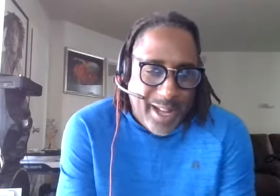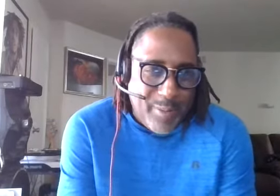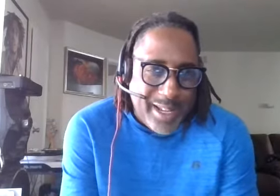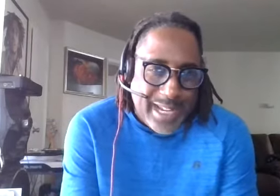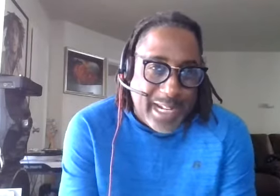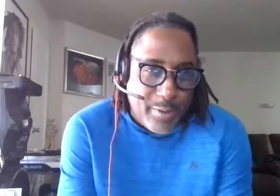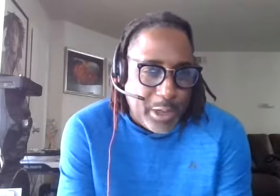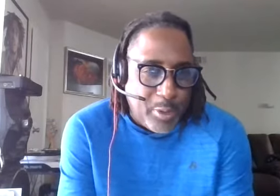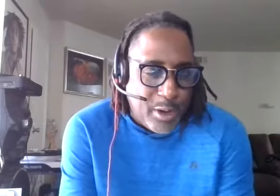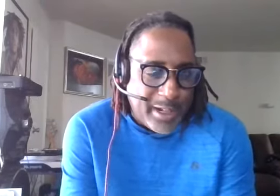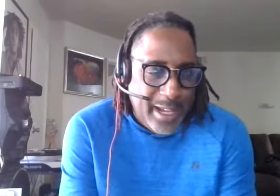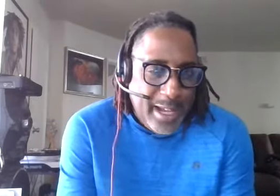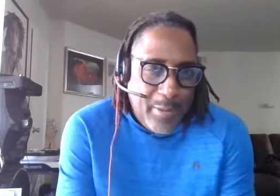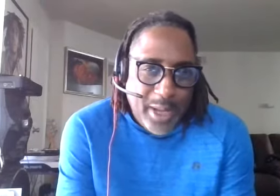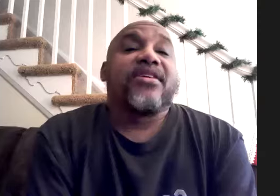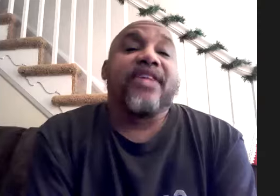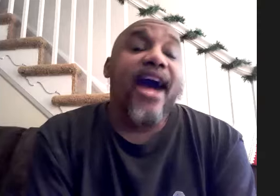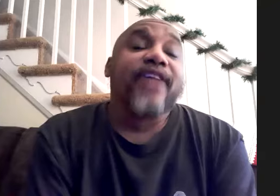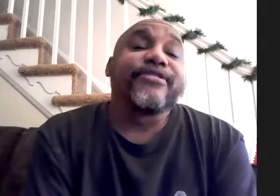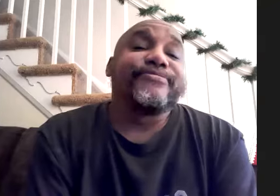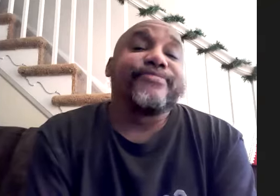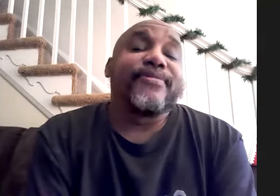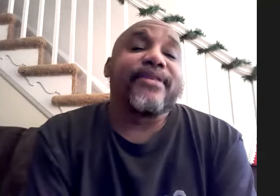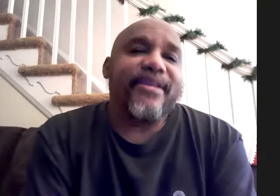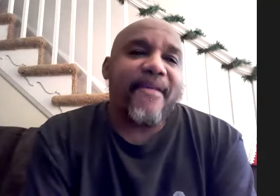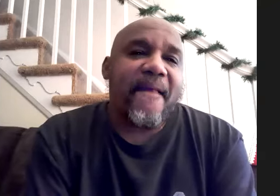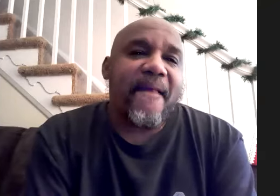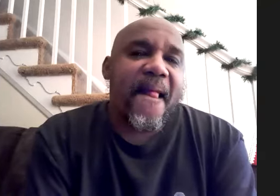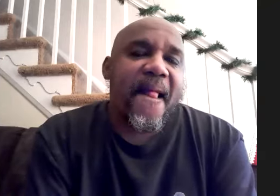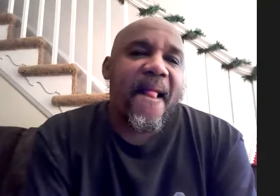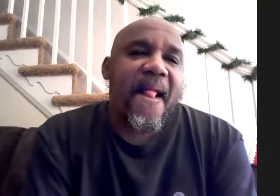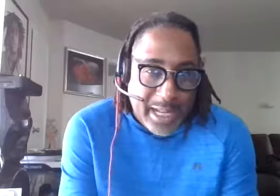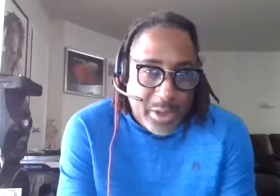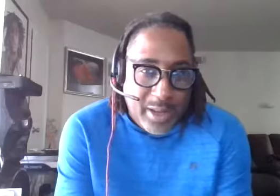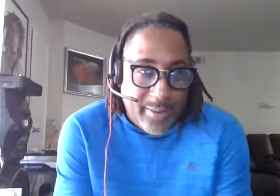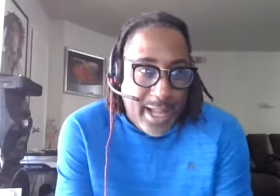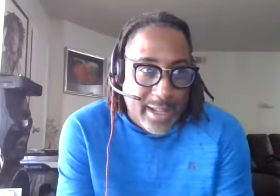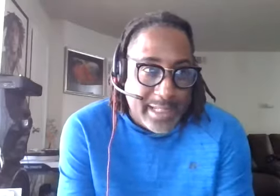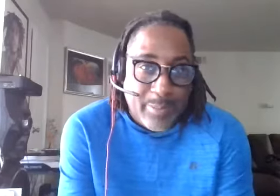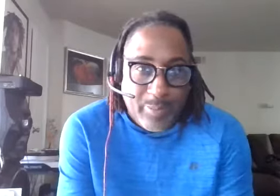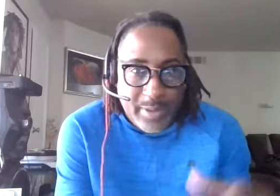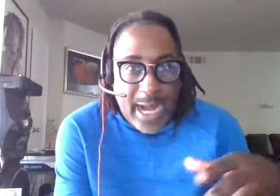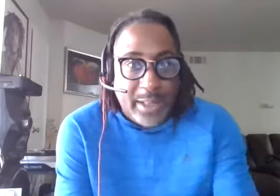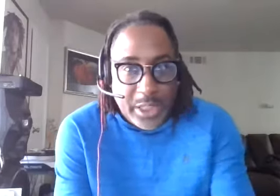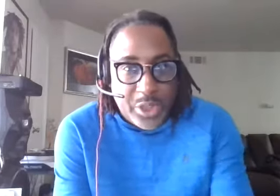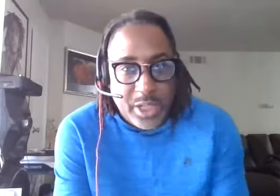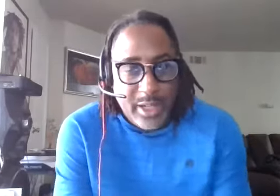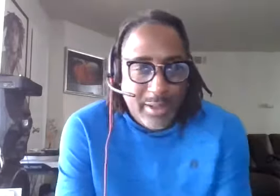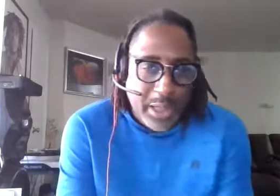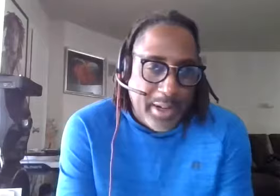minutes i got a great go to work but you know there's a reason why i asked you to do this because i know you have a lot of deep knowledge you know